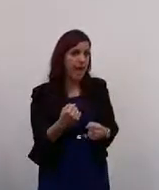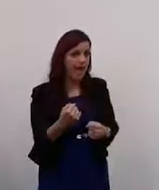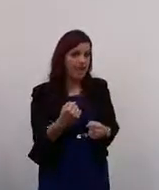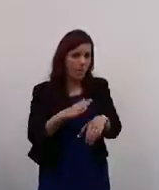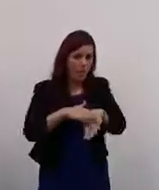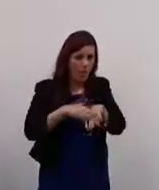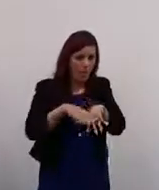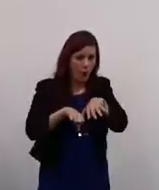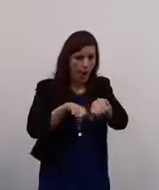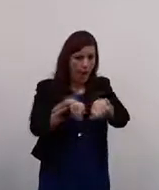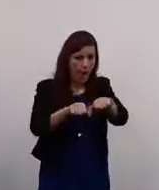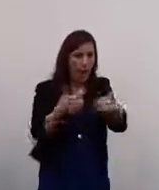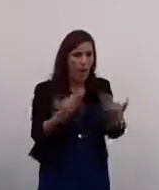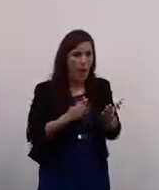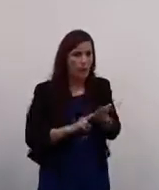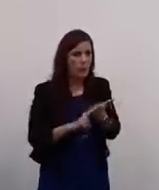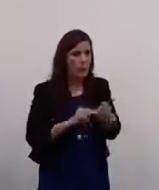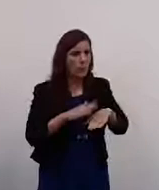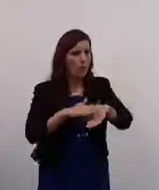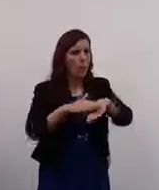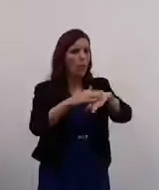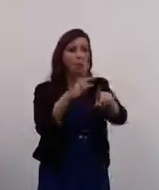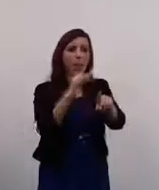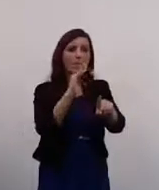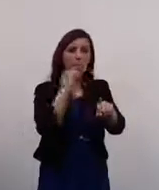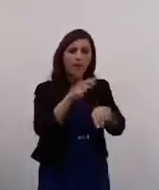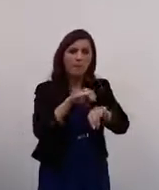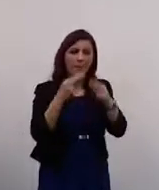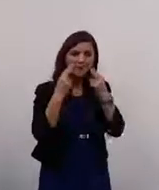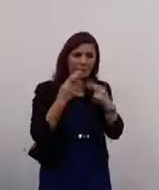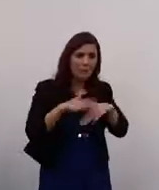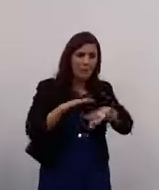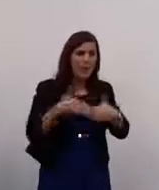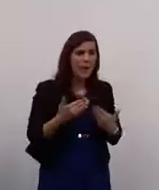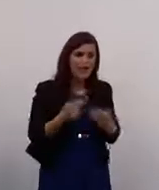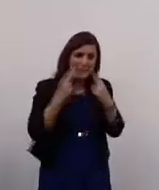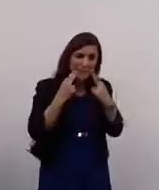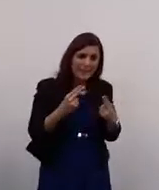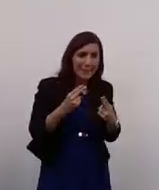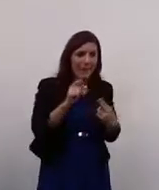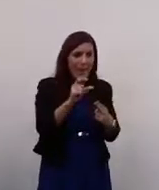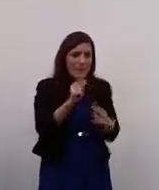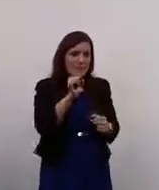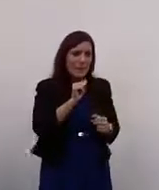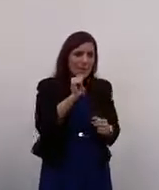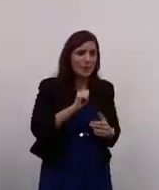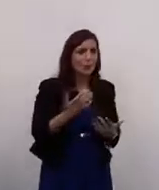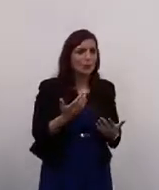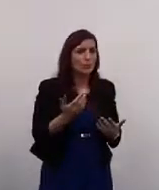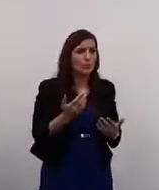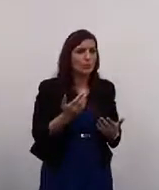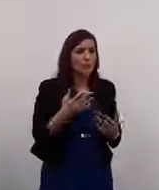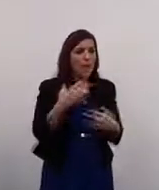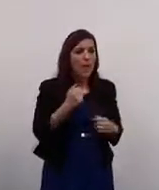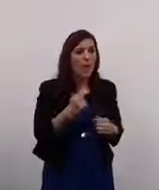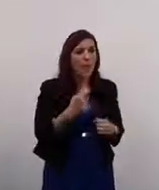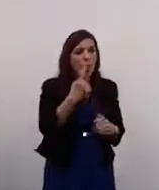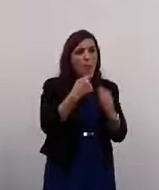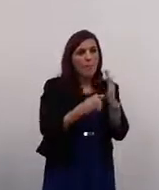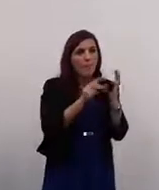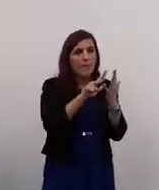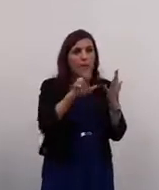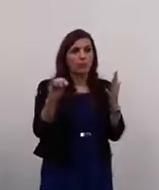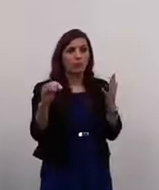momentum because people need this more now than ever. We have 1,800 organisations,